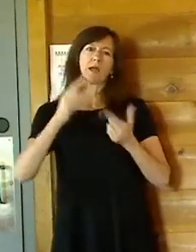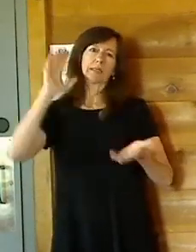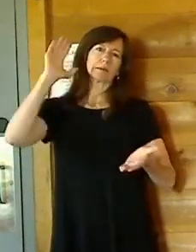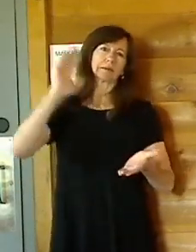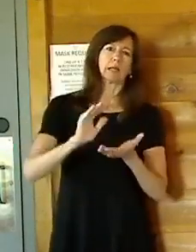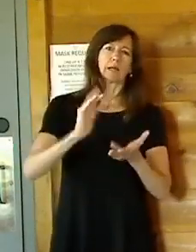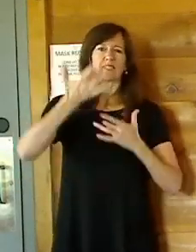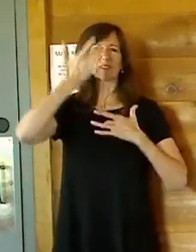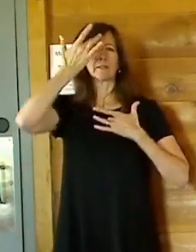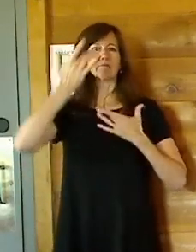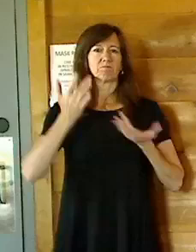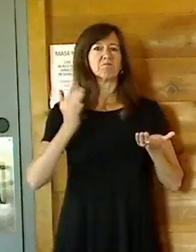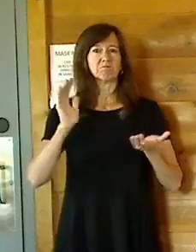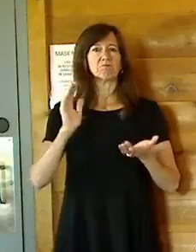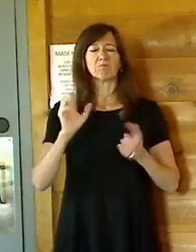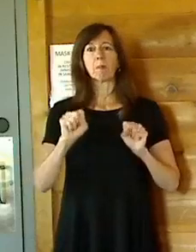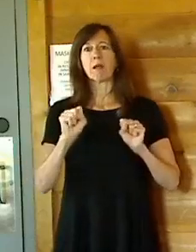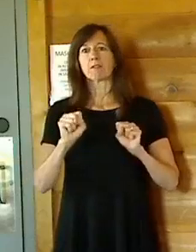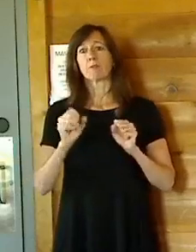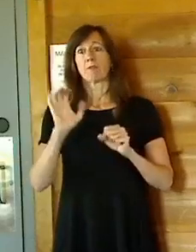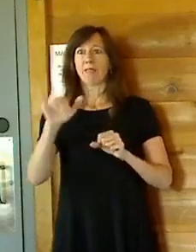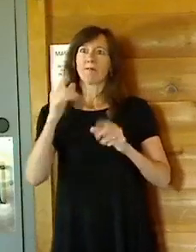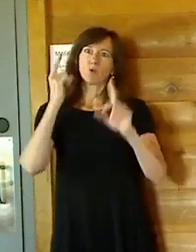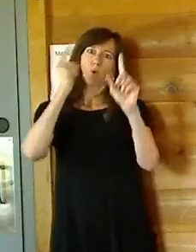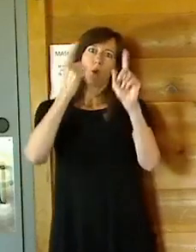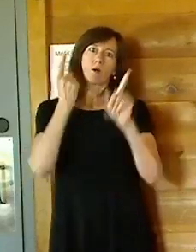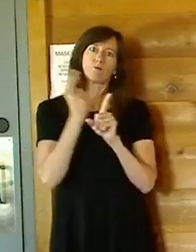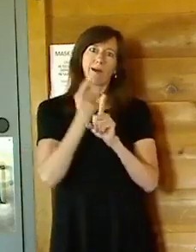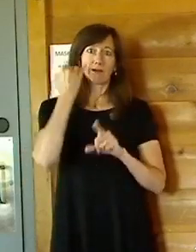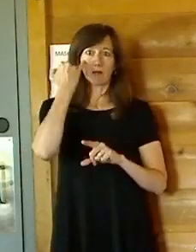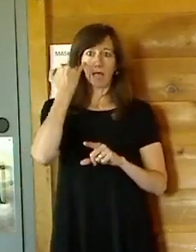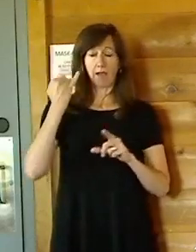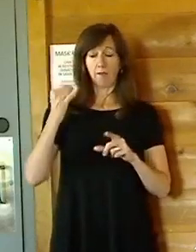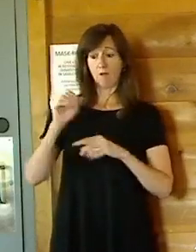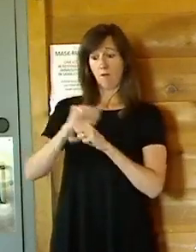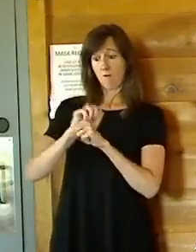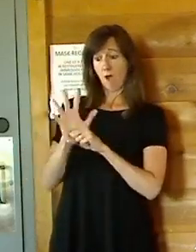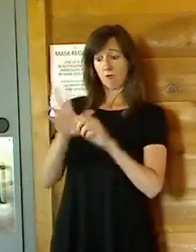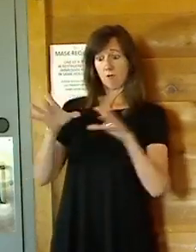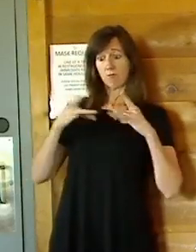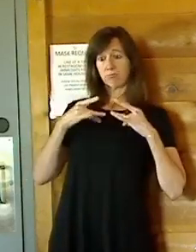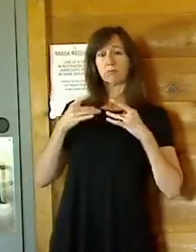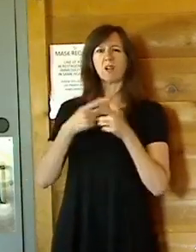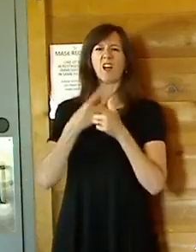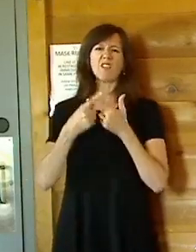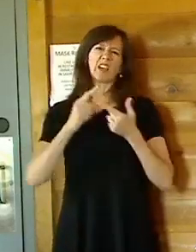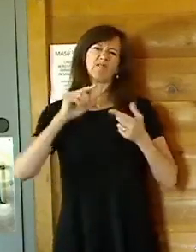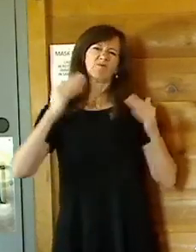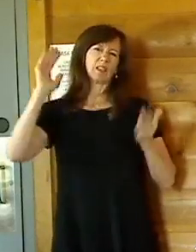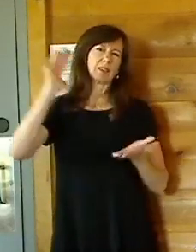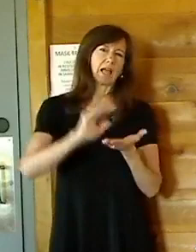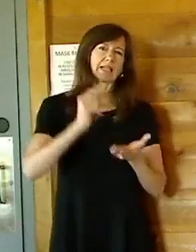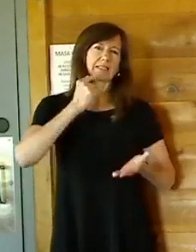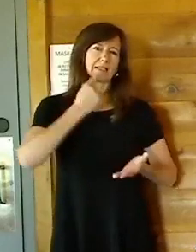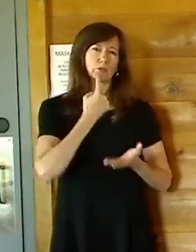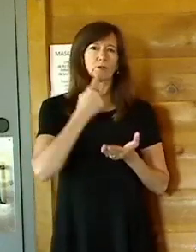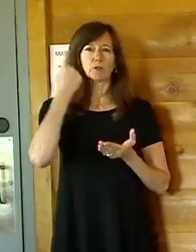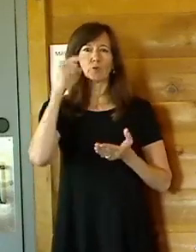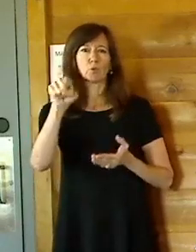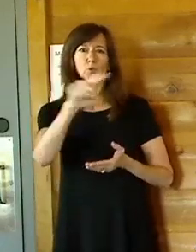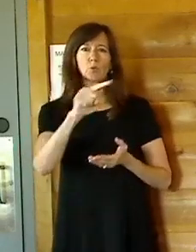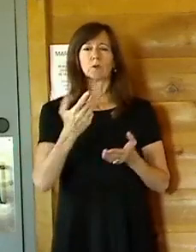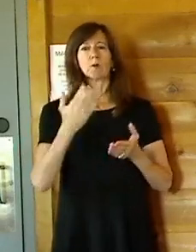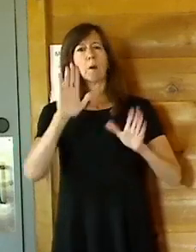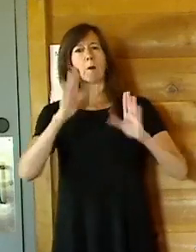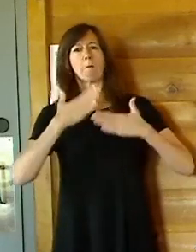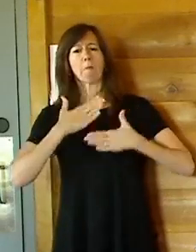transmission, but to ensure that if you happen to contract the virus, it's going to be in a much less severe situation. And then your body will be able